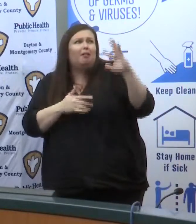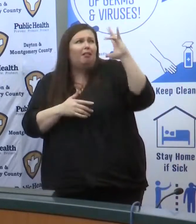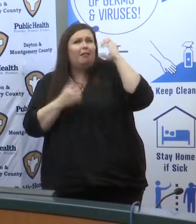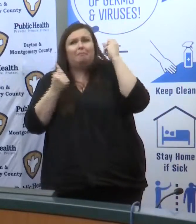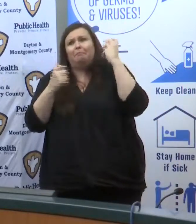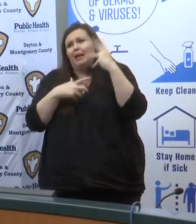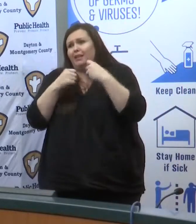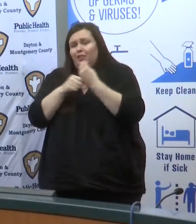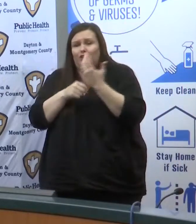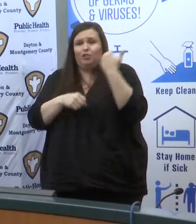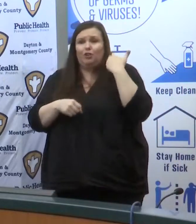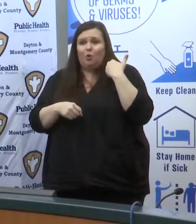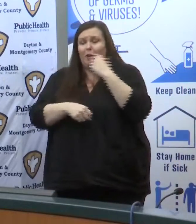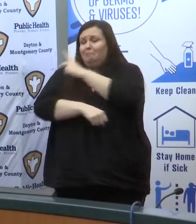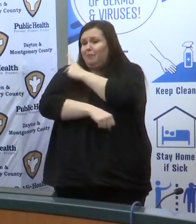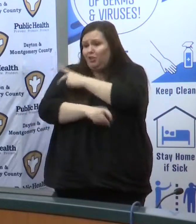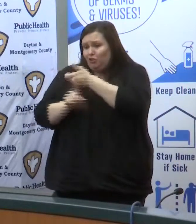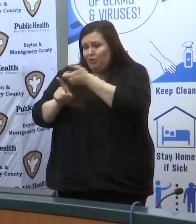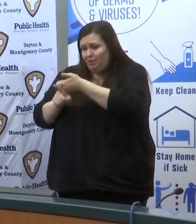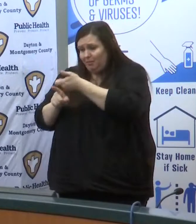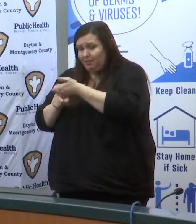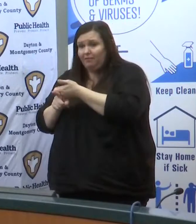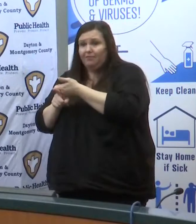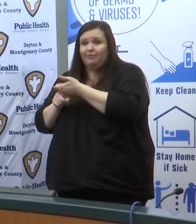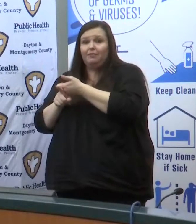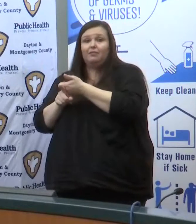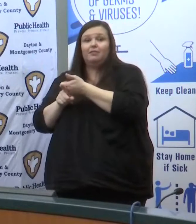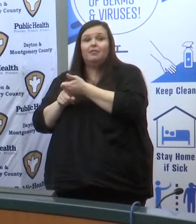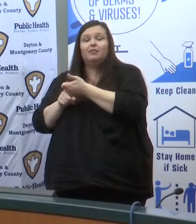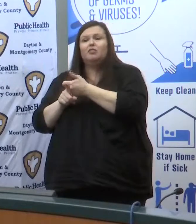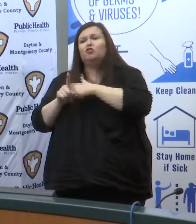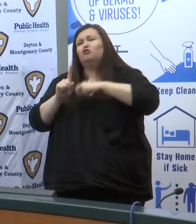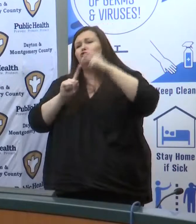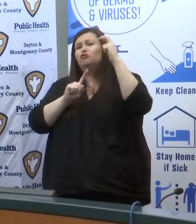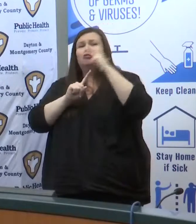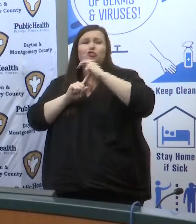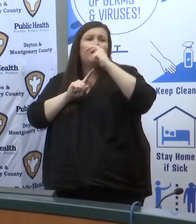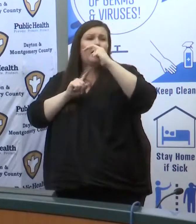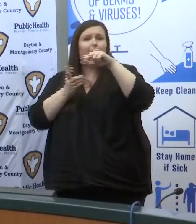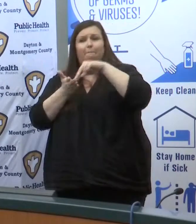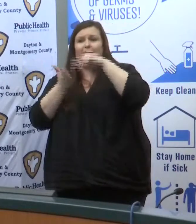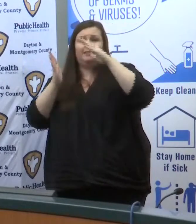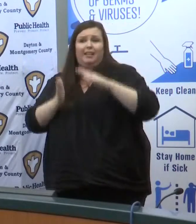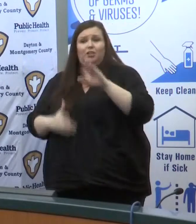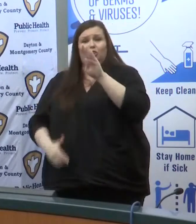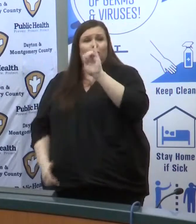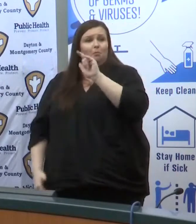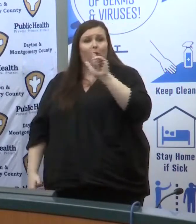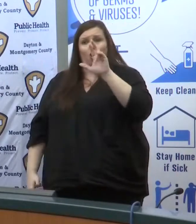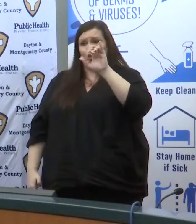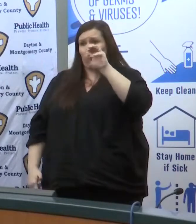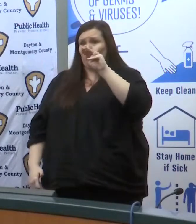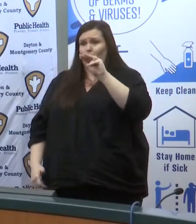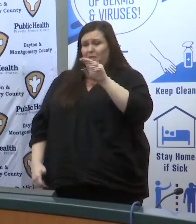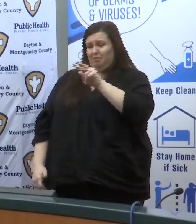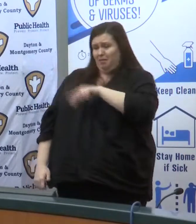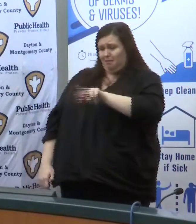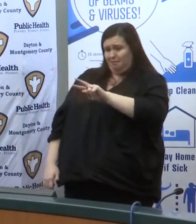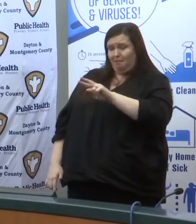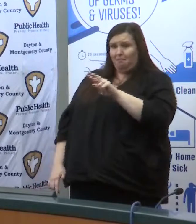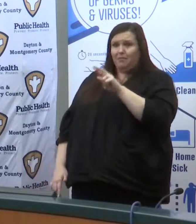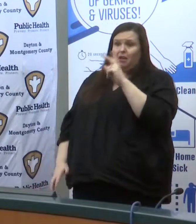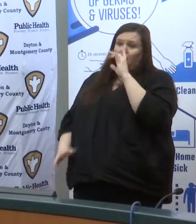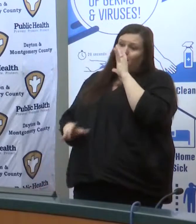years ago I had a patient that was a world-class ballroom dancer and I just marveled at the dance that they were able to